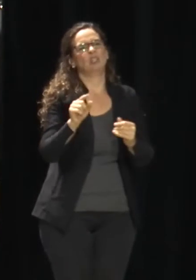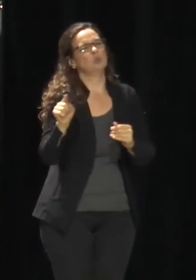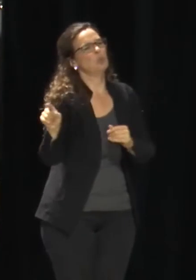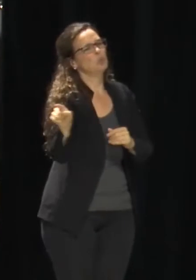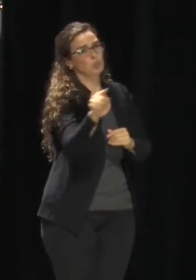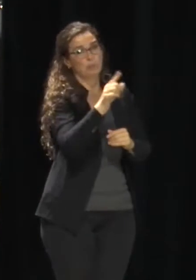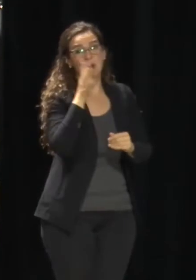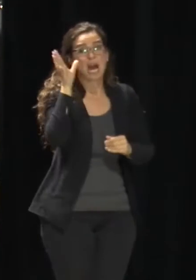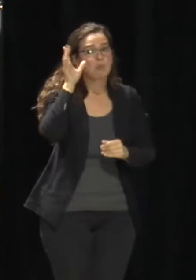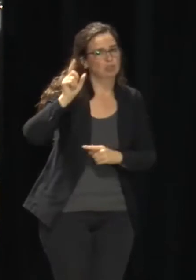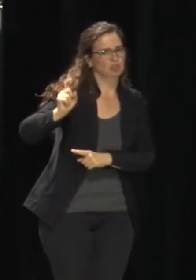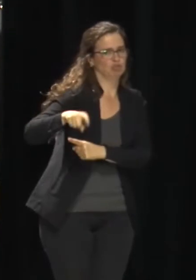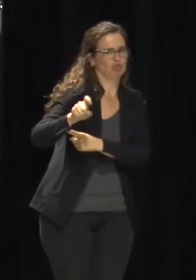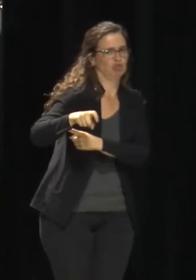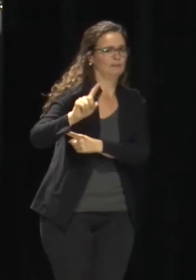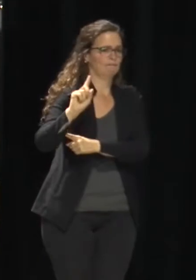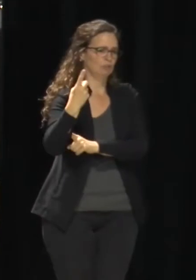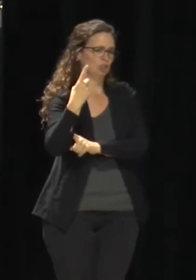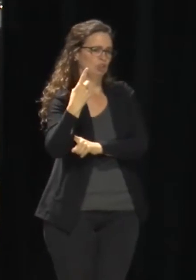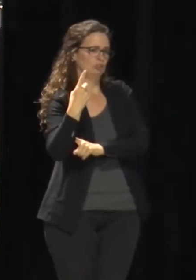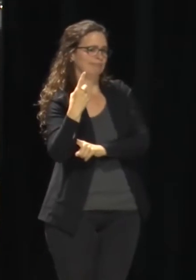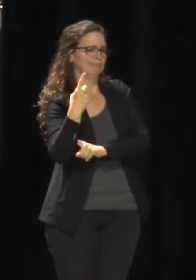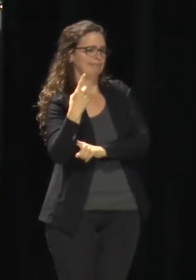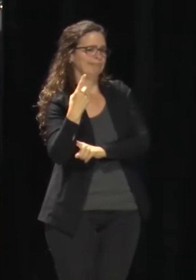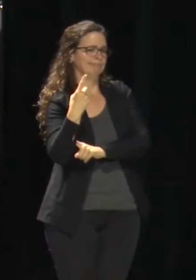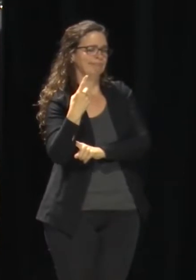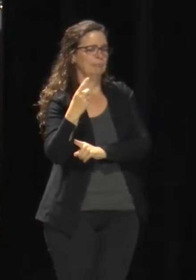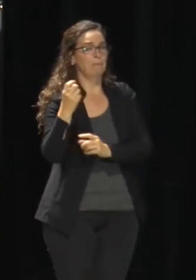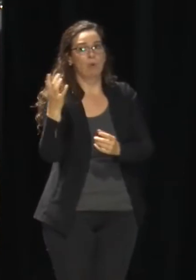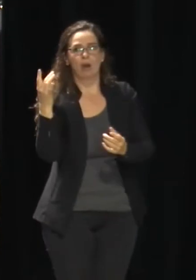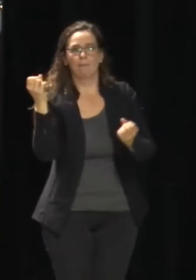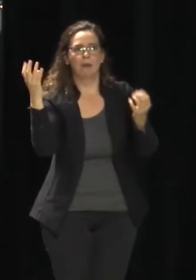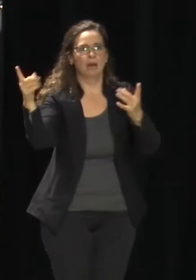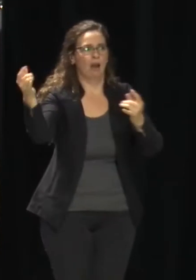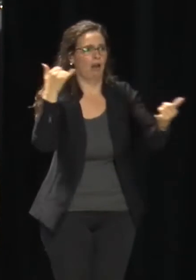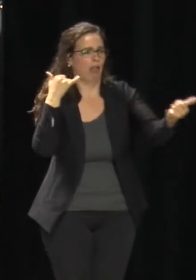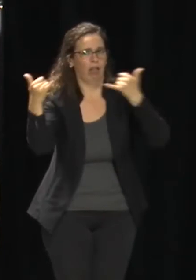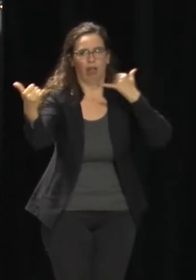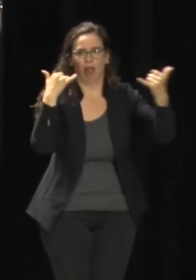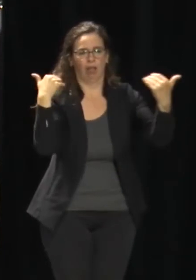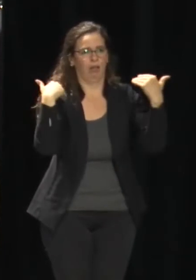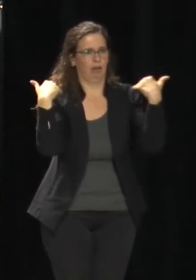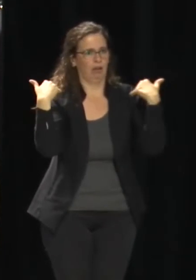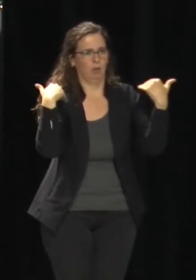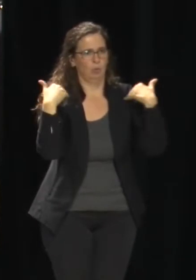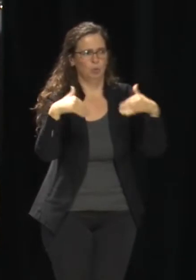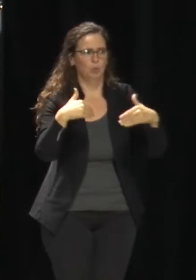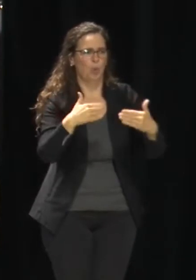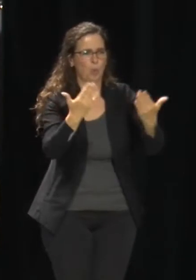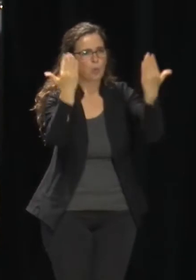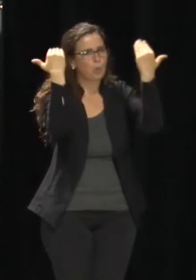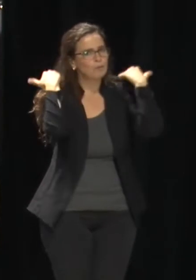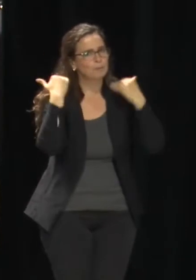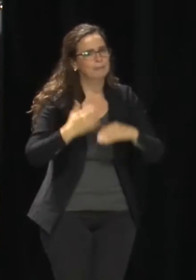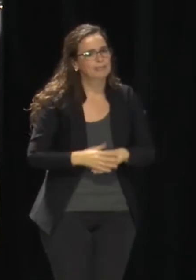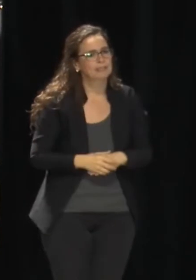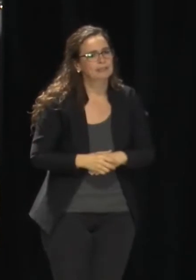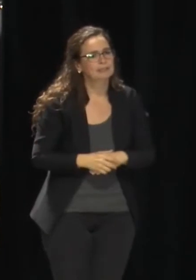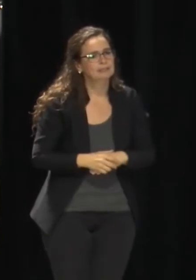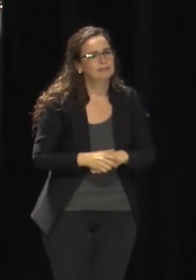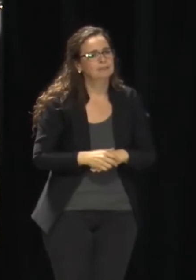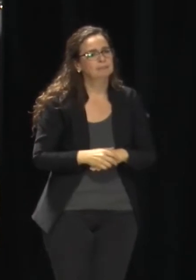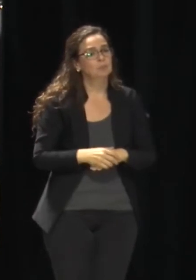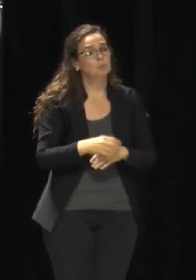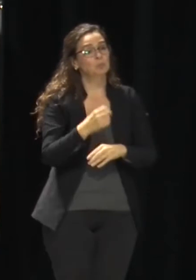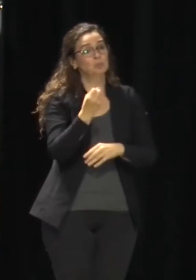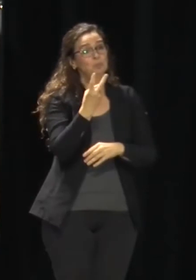and I'm waiting, the reason is because it's staffed up for essentially 1,200 calls a week. This week we